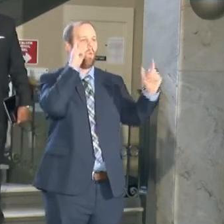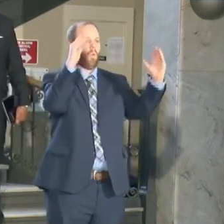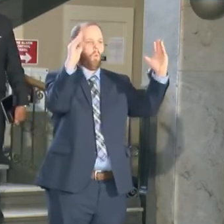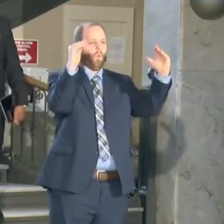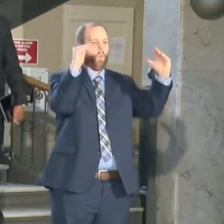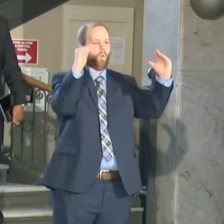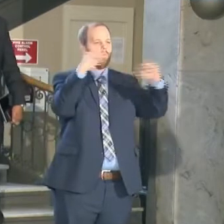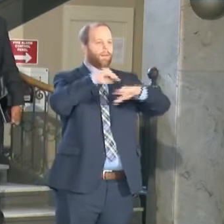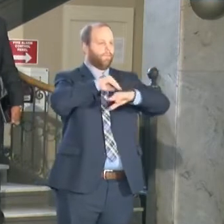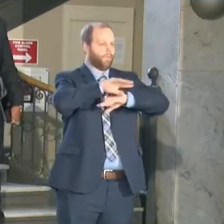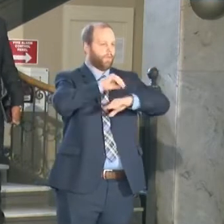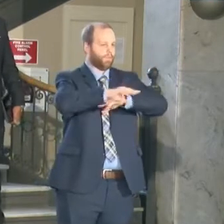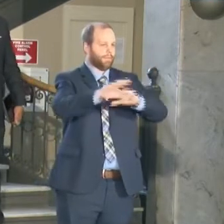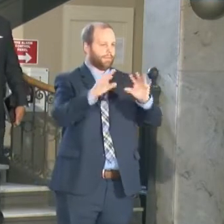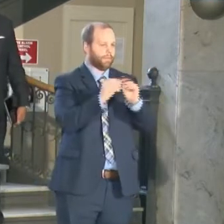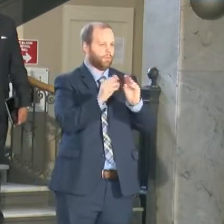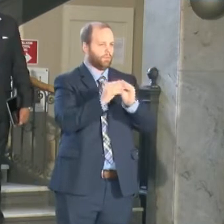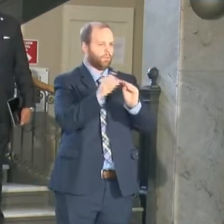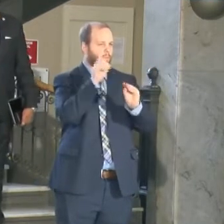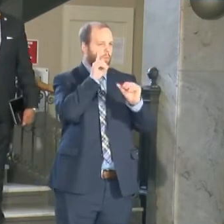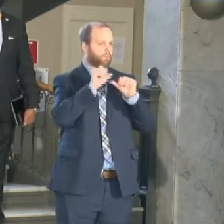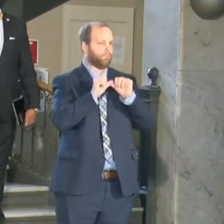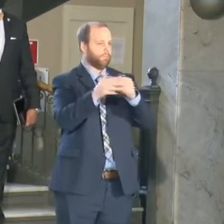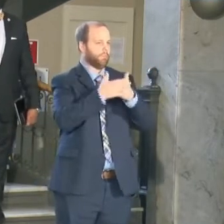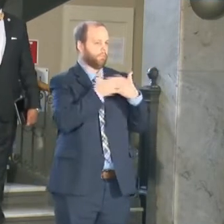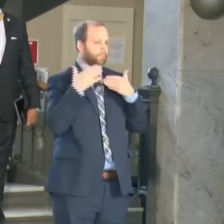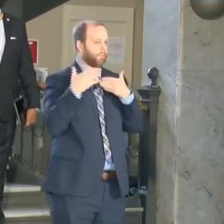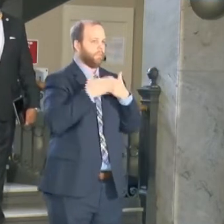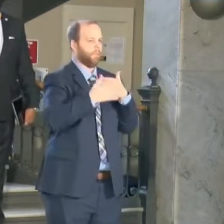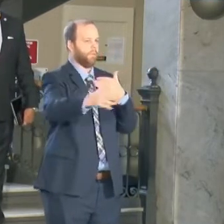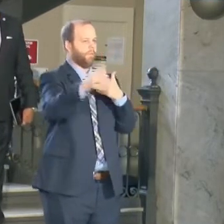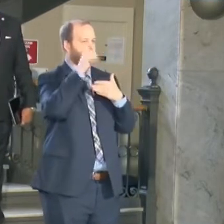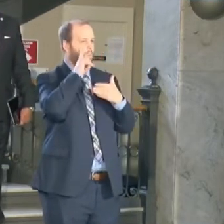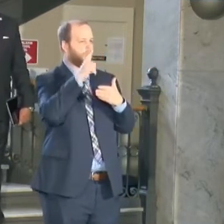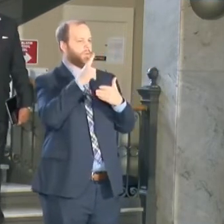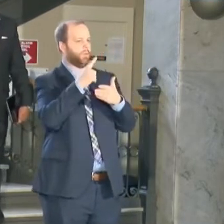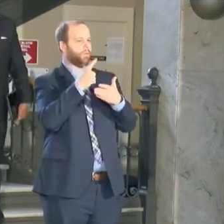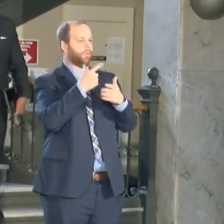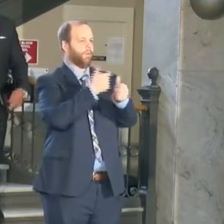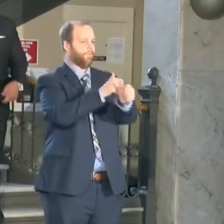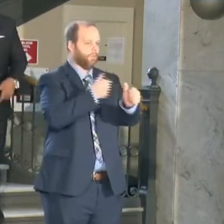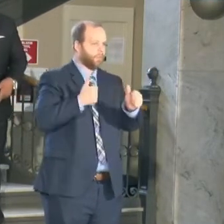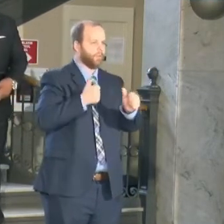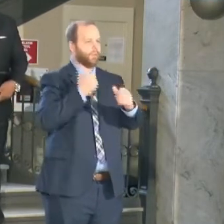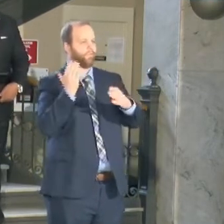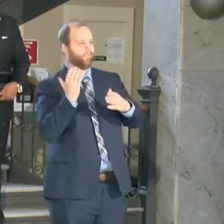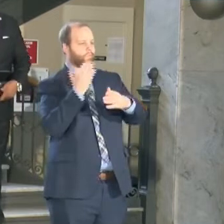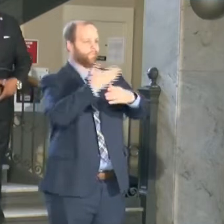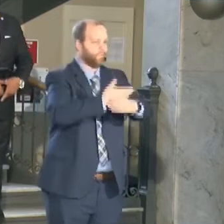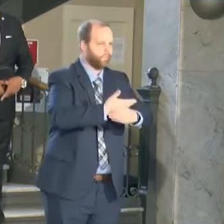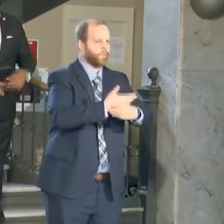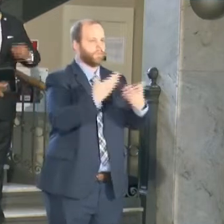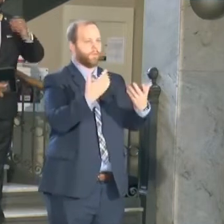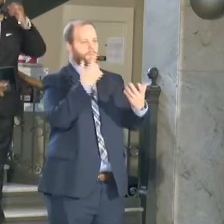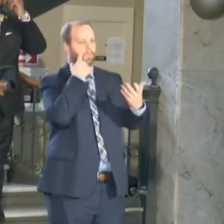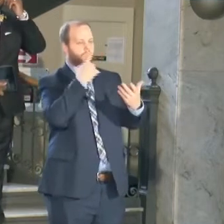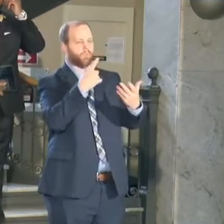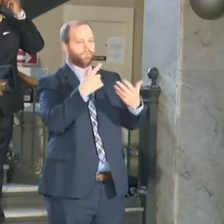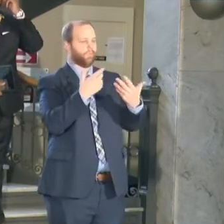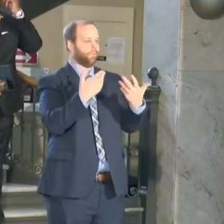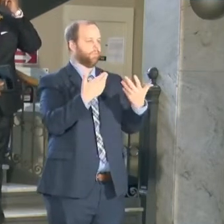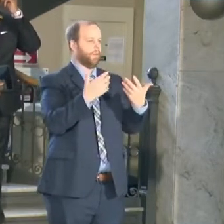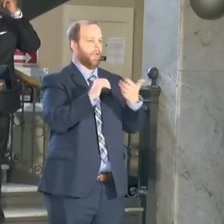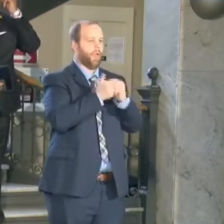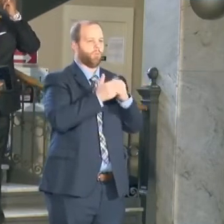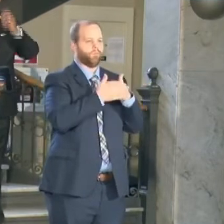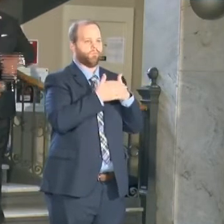to continue to help move forward as it relates to what we're doing with prevention intervention treatment, to help continue to move forward with proactive policing, but